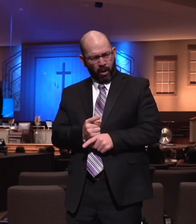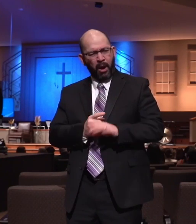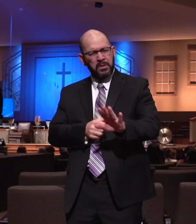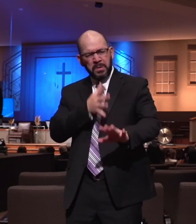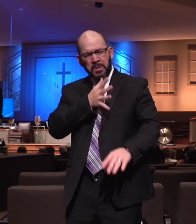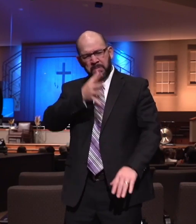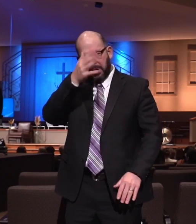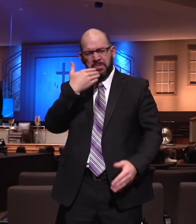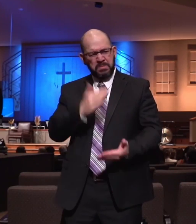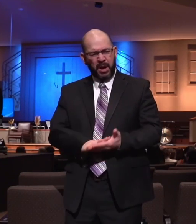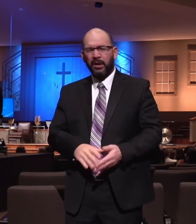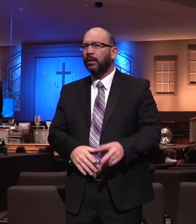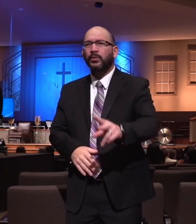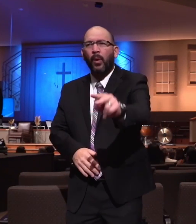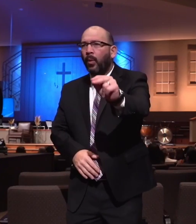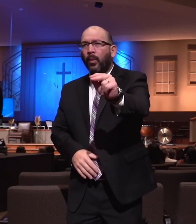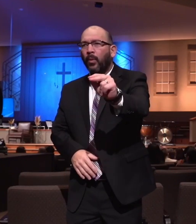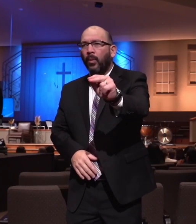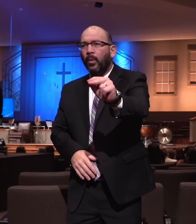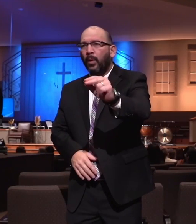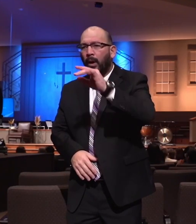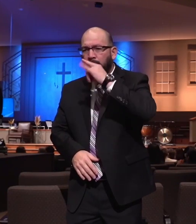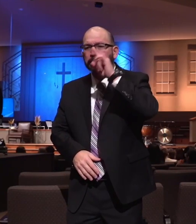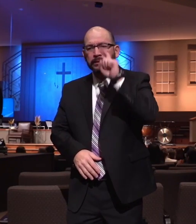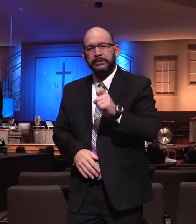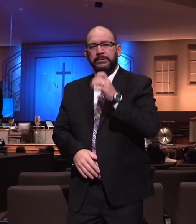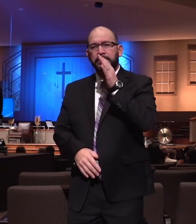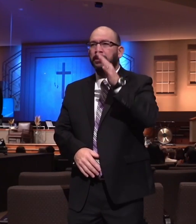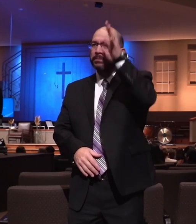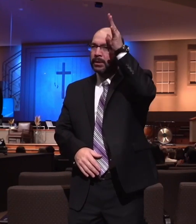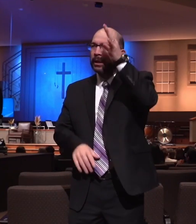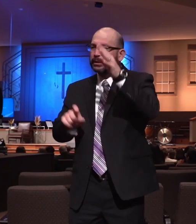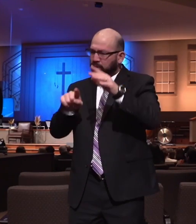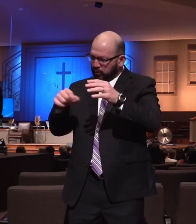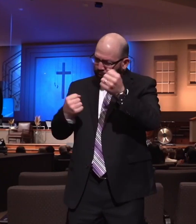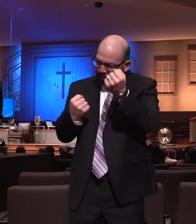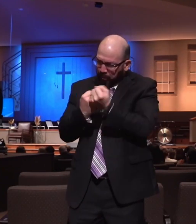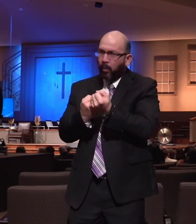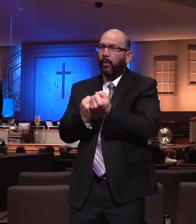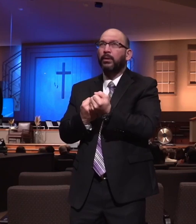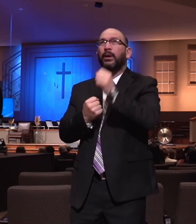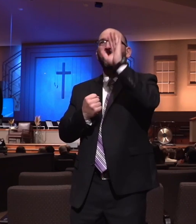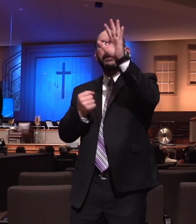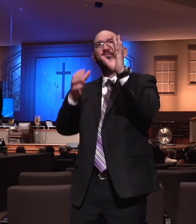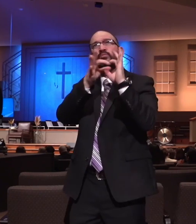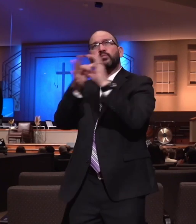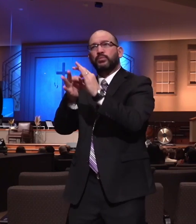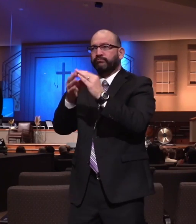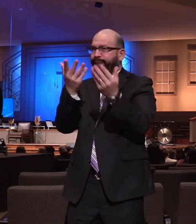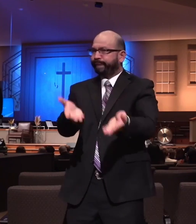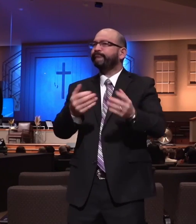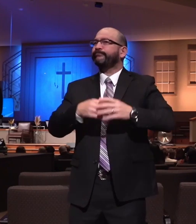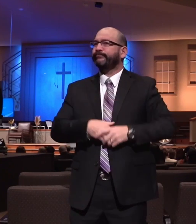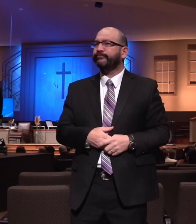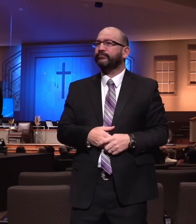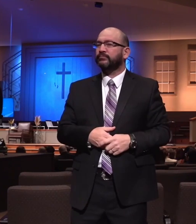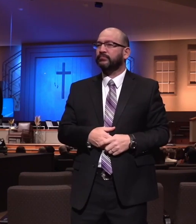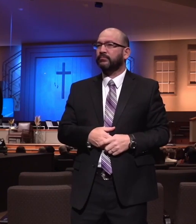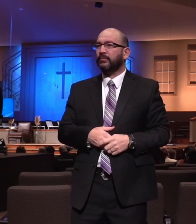Those children need their mom and dad. And they need you to be a supporter of God's institution. And I'm not saying to cover up wrongdoing.